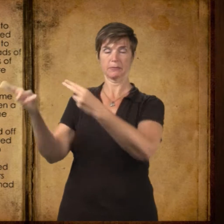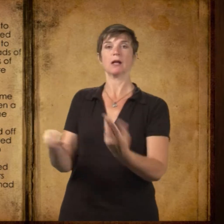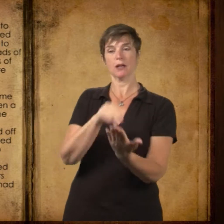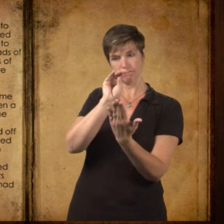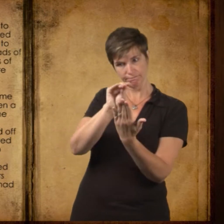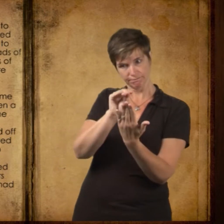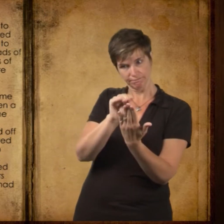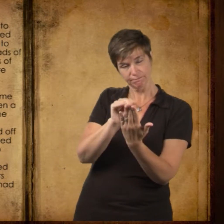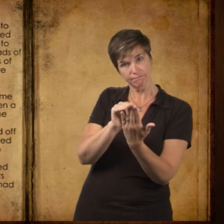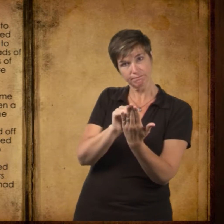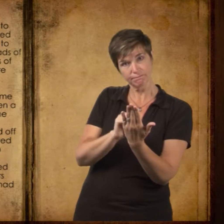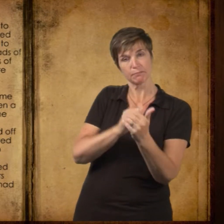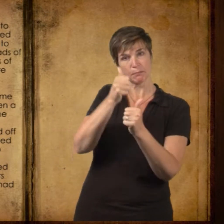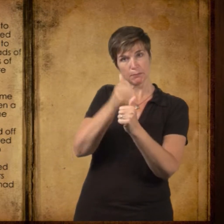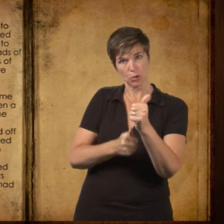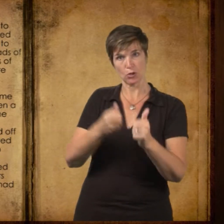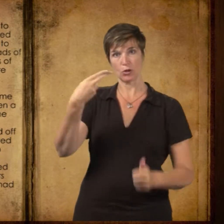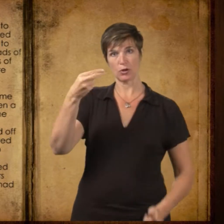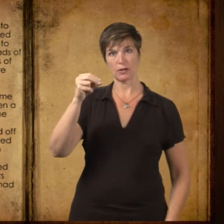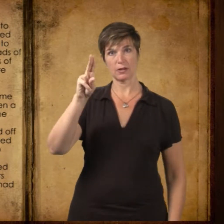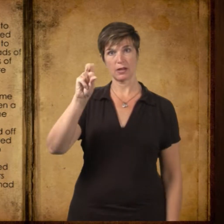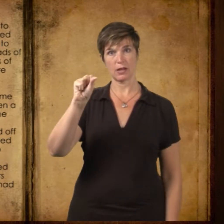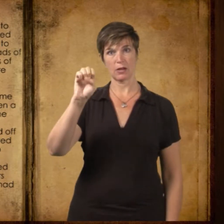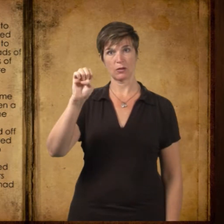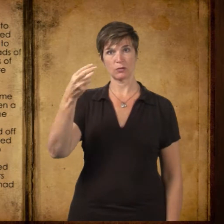the heads of households in each family,